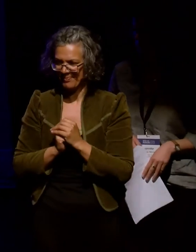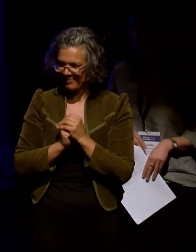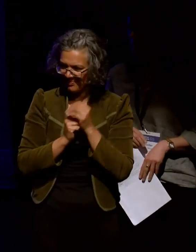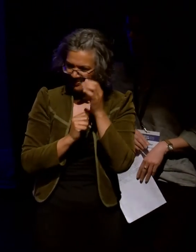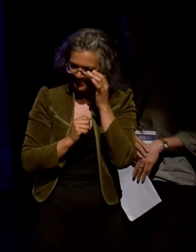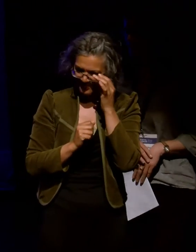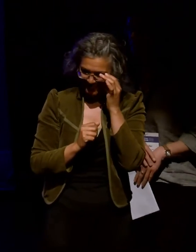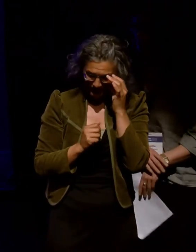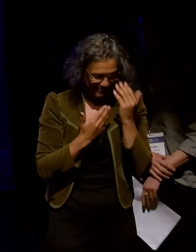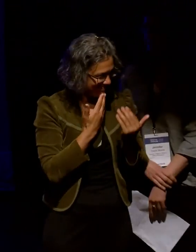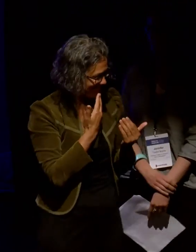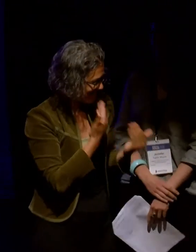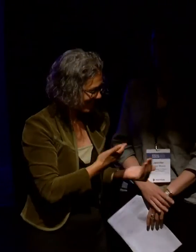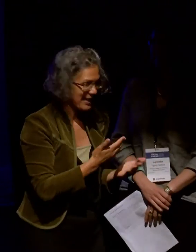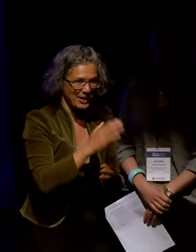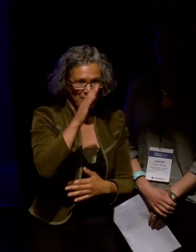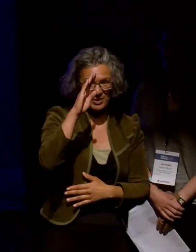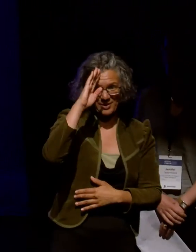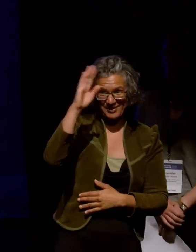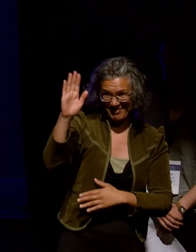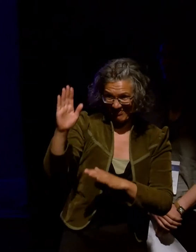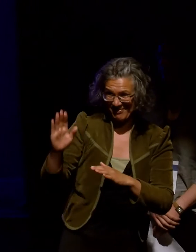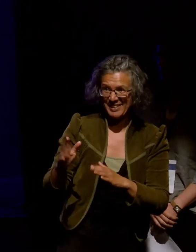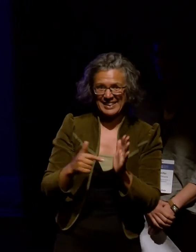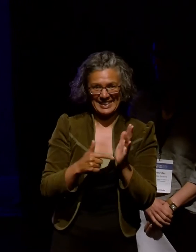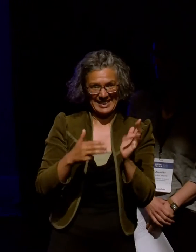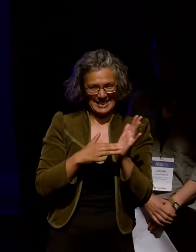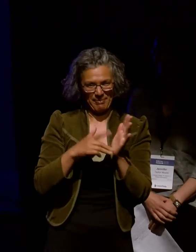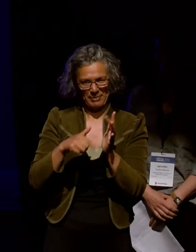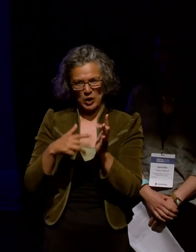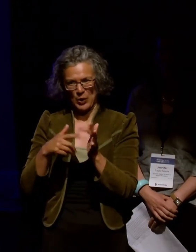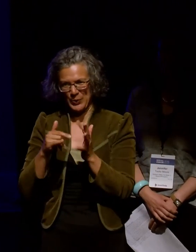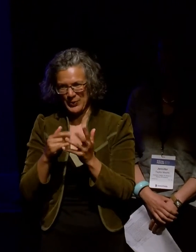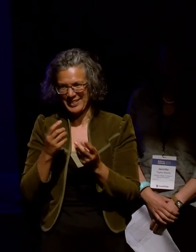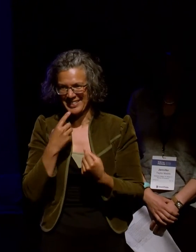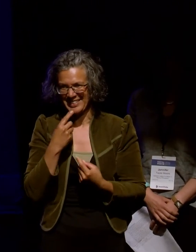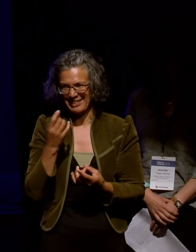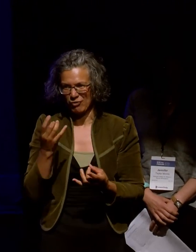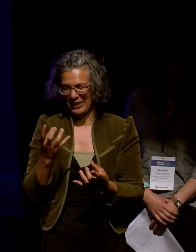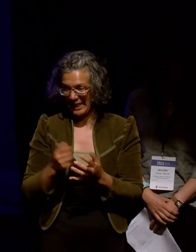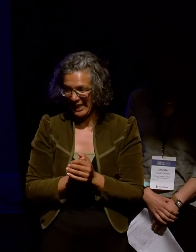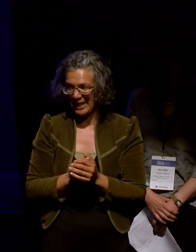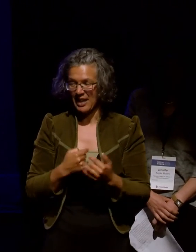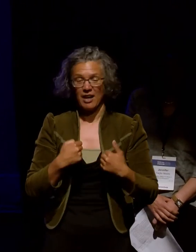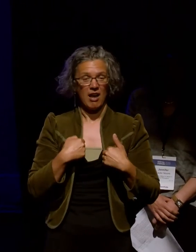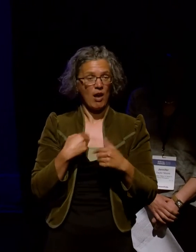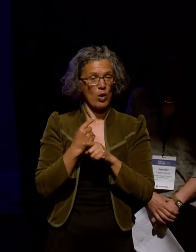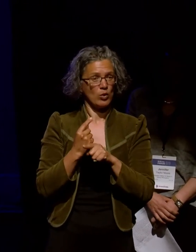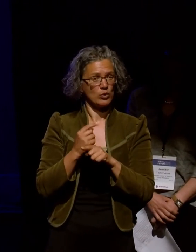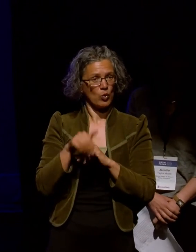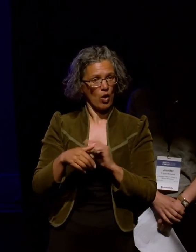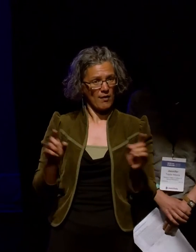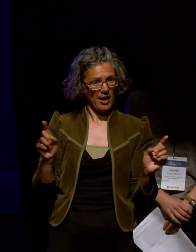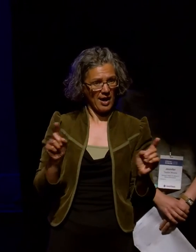Thank you Jennifer. Kia ora toto. My name is Tim Jones as has already been said. So I was going to talk about some of the